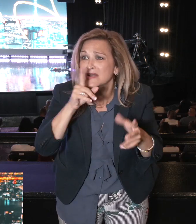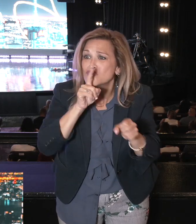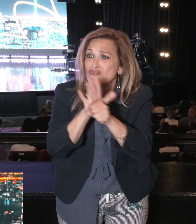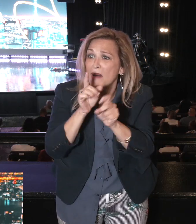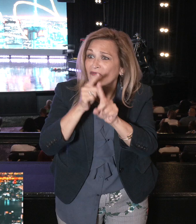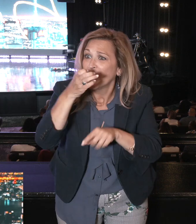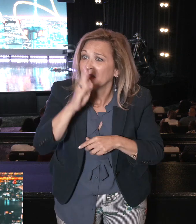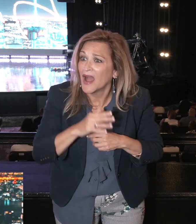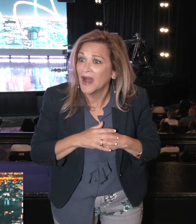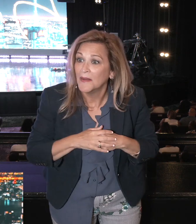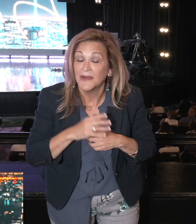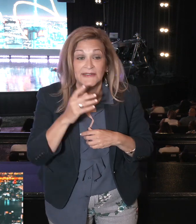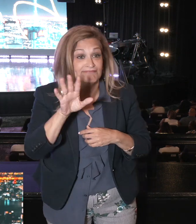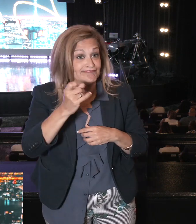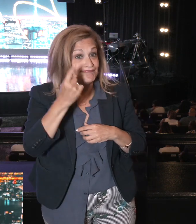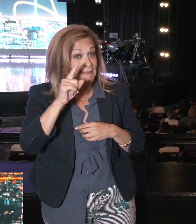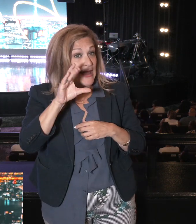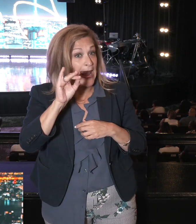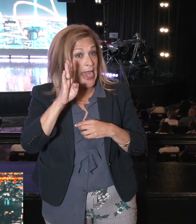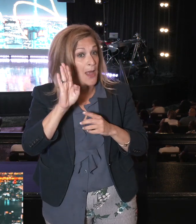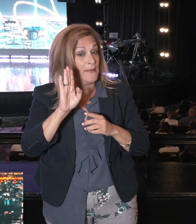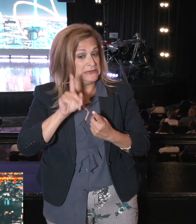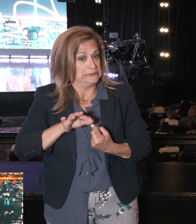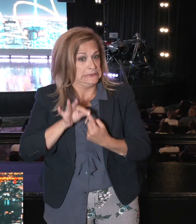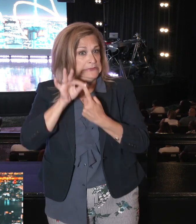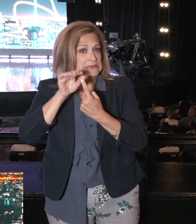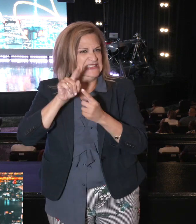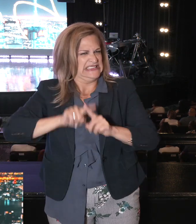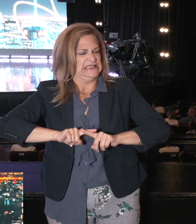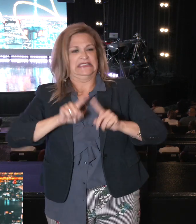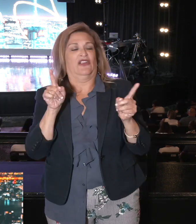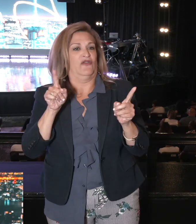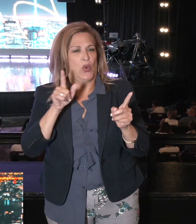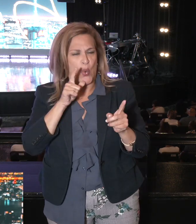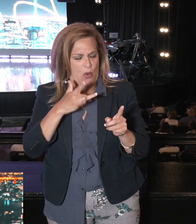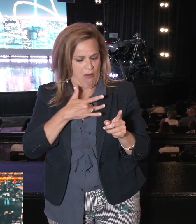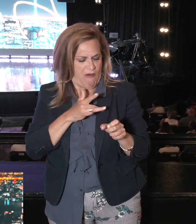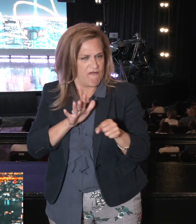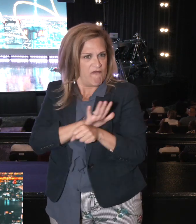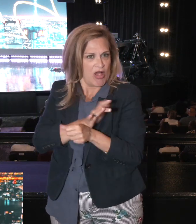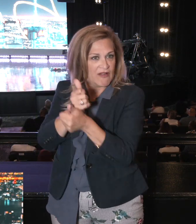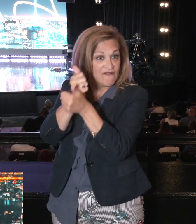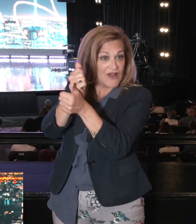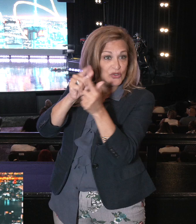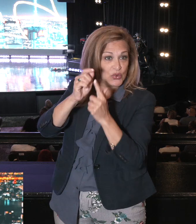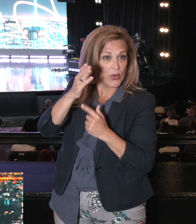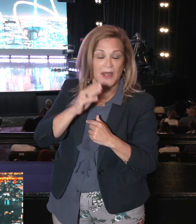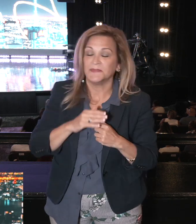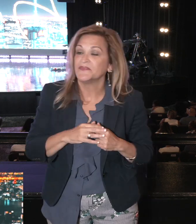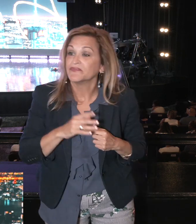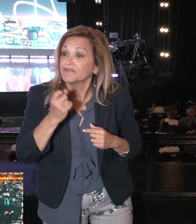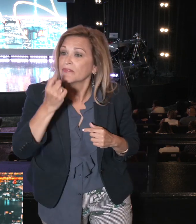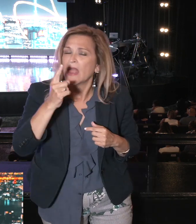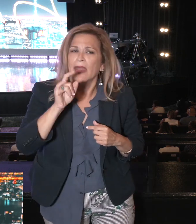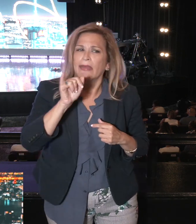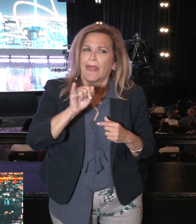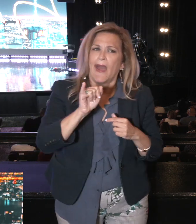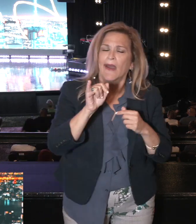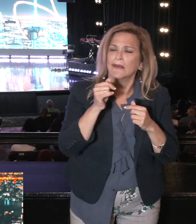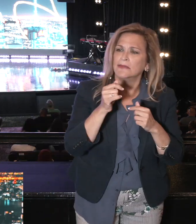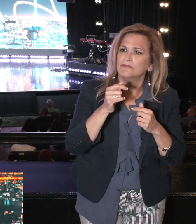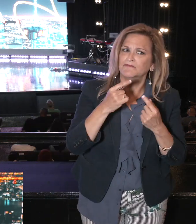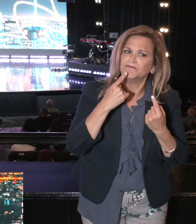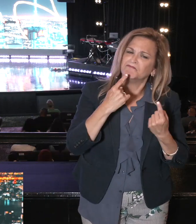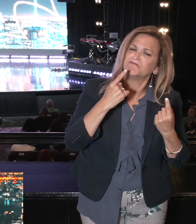Because he followed wholeheartedly. Warren Worsby, who I believe is one of the best commentators. You can get any of his